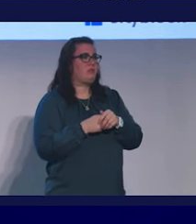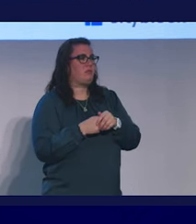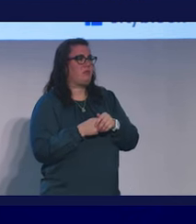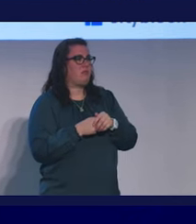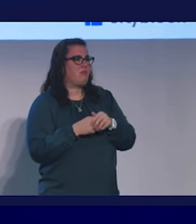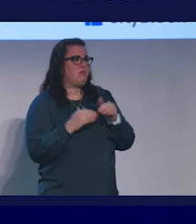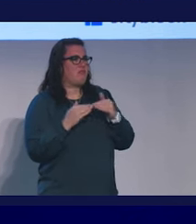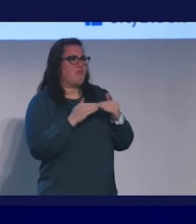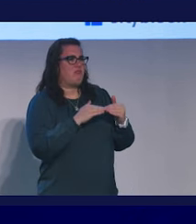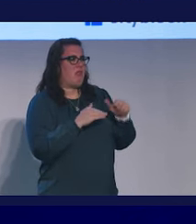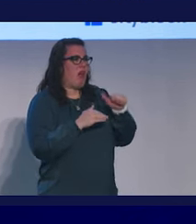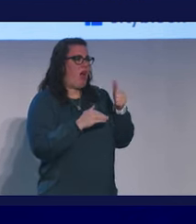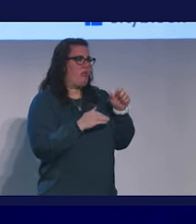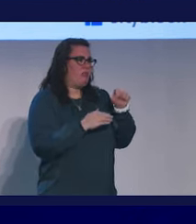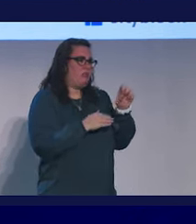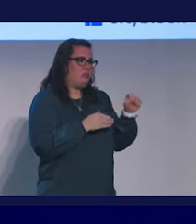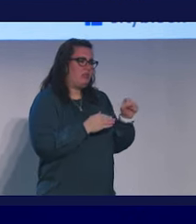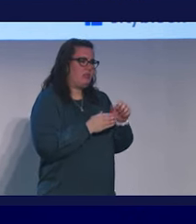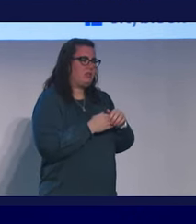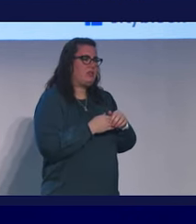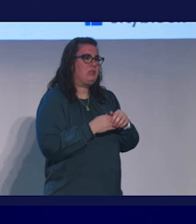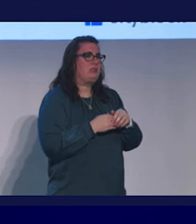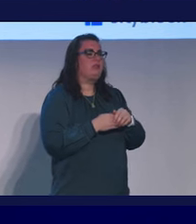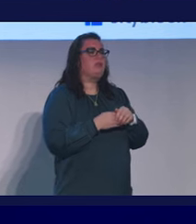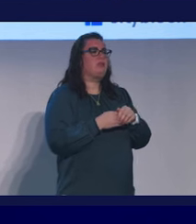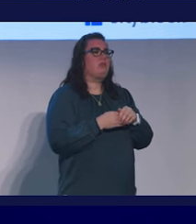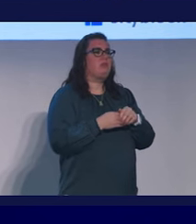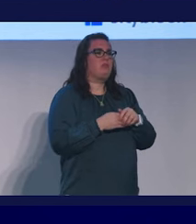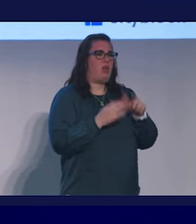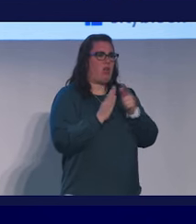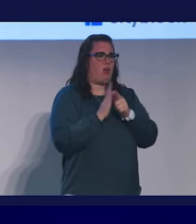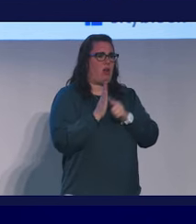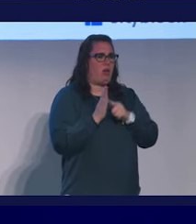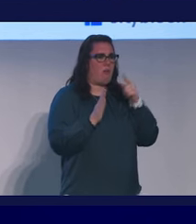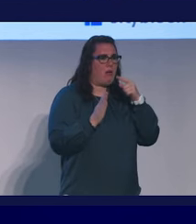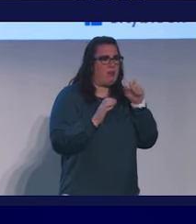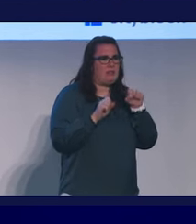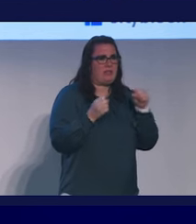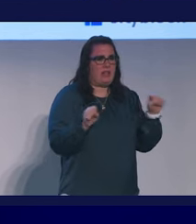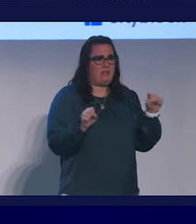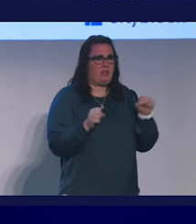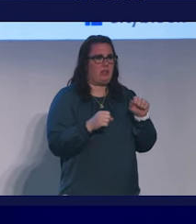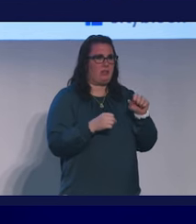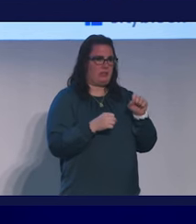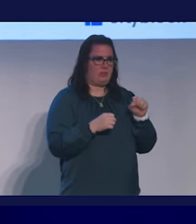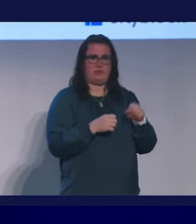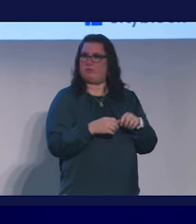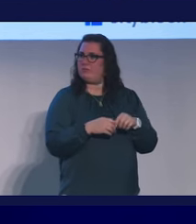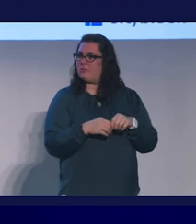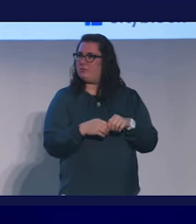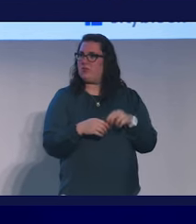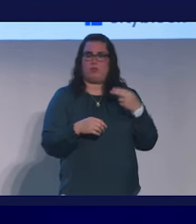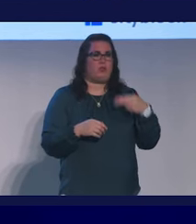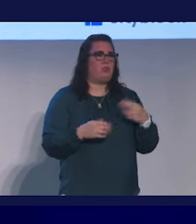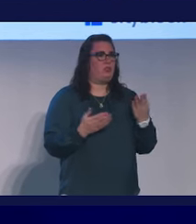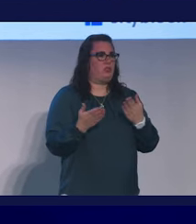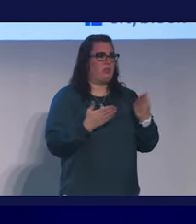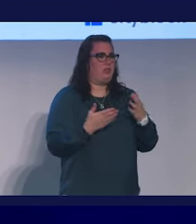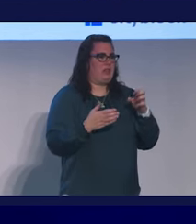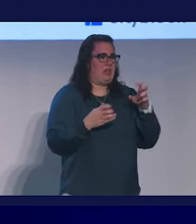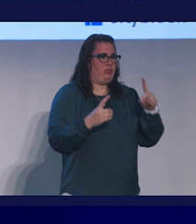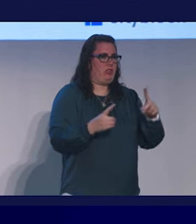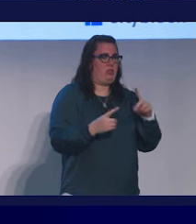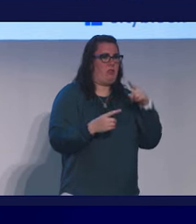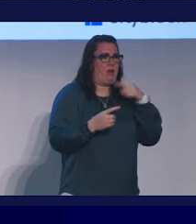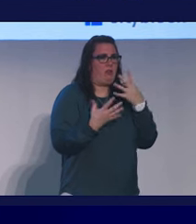other social service, comes at the expense of investments in law and public safety, comes at the expense of investments in human services and education